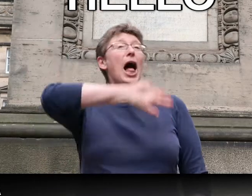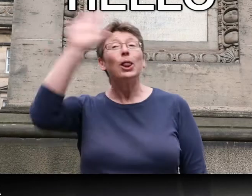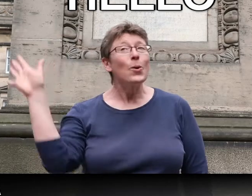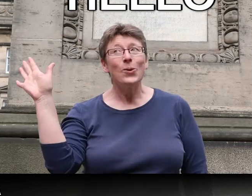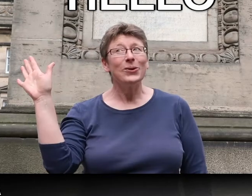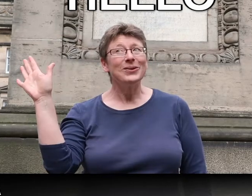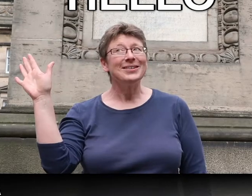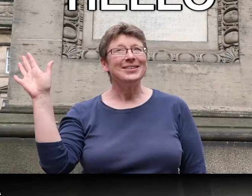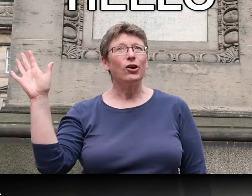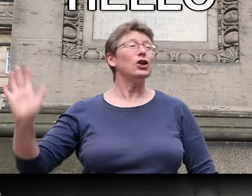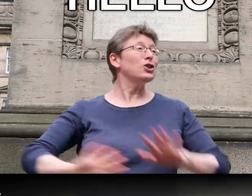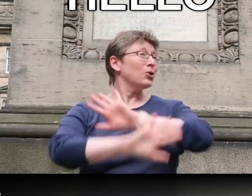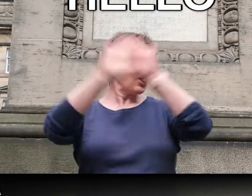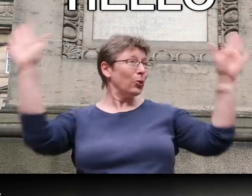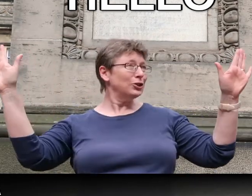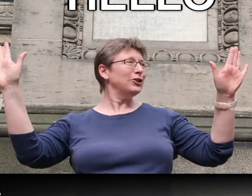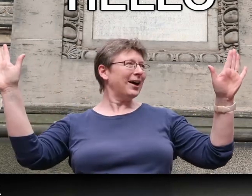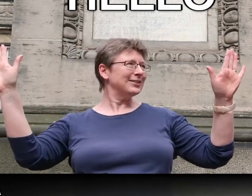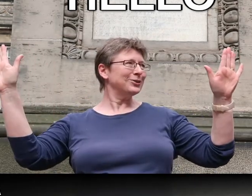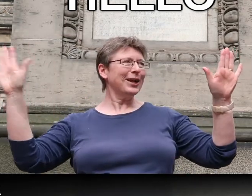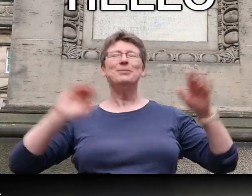or you could do hello with two hands, okay.